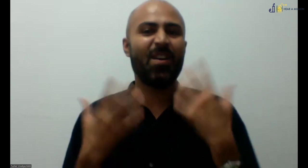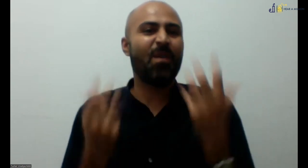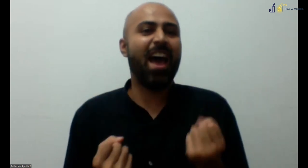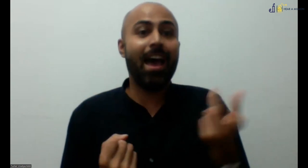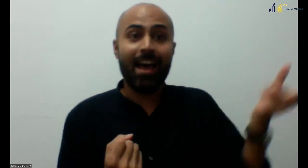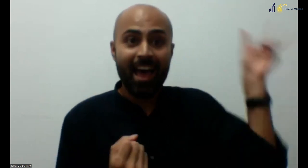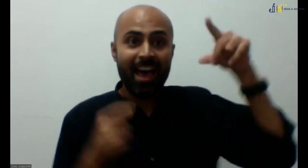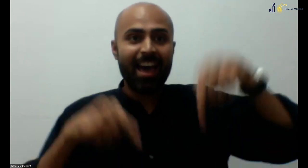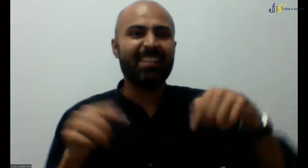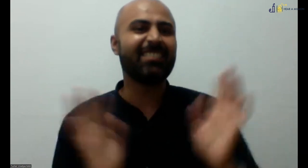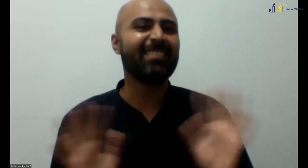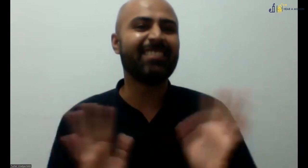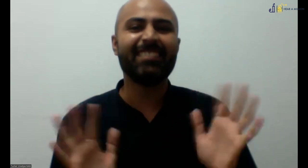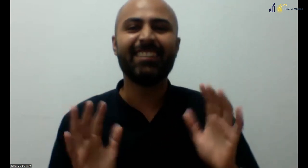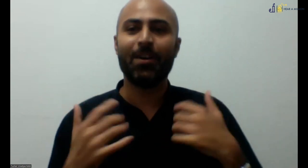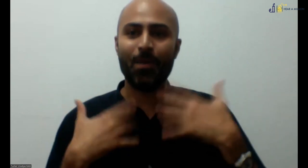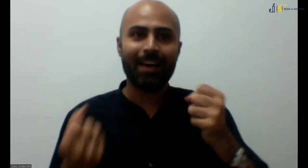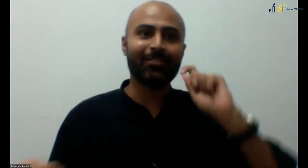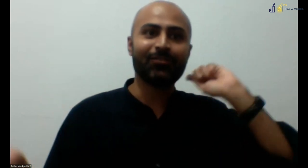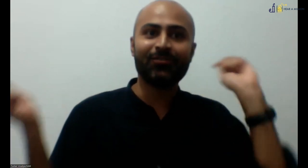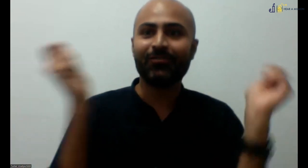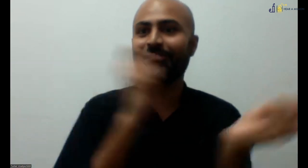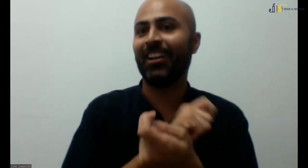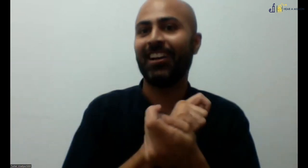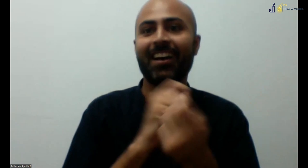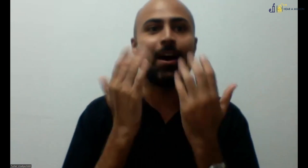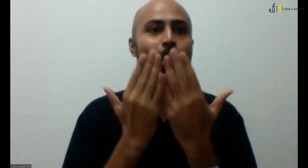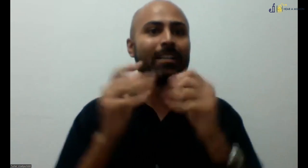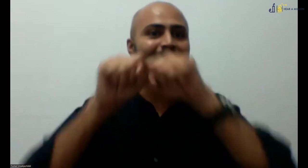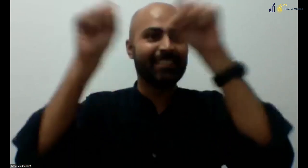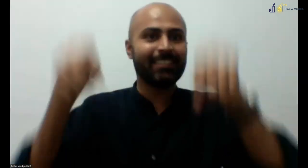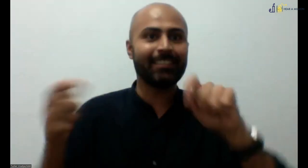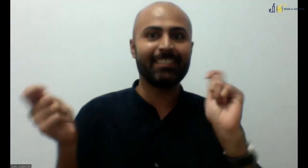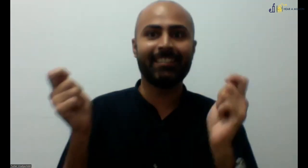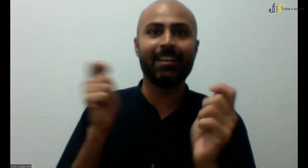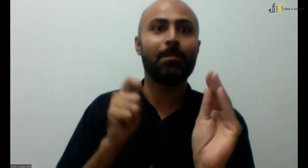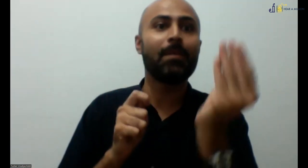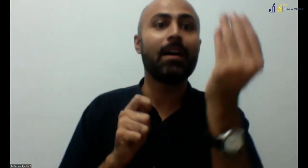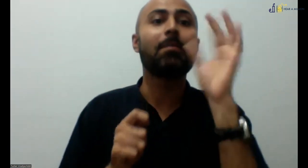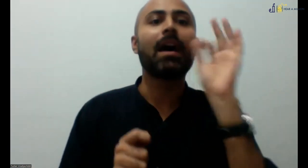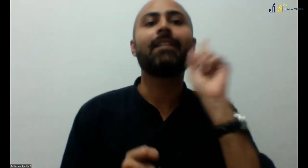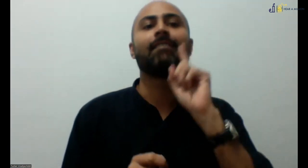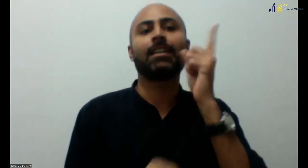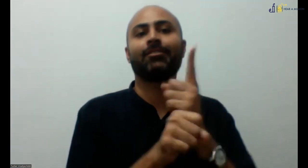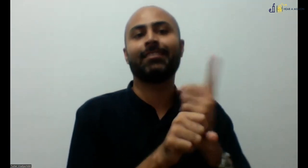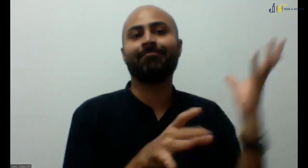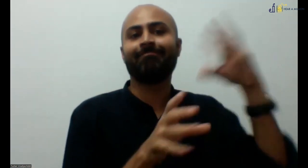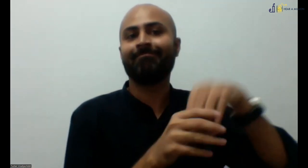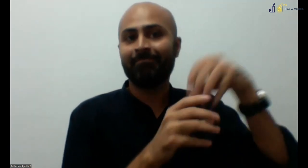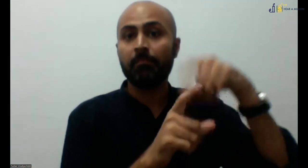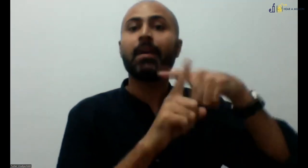discrimination, we do not want that same cycle of discrimination, barriers.